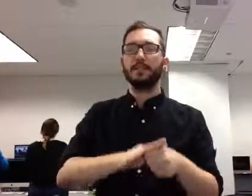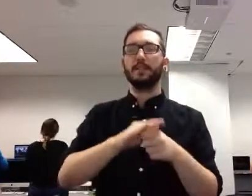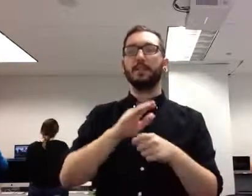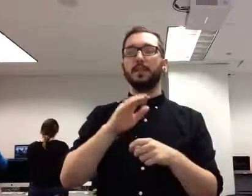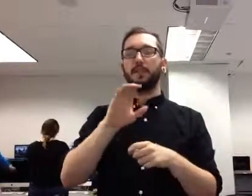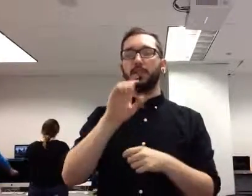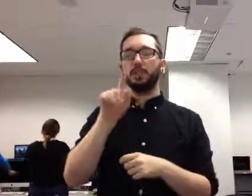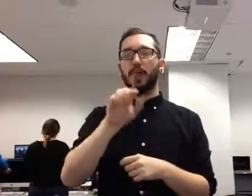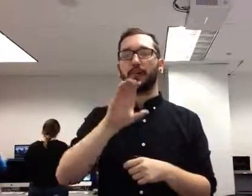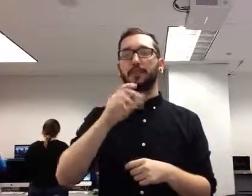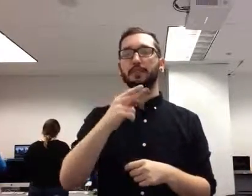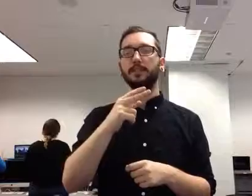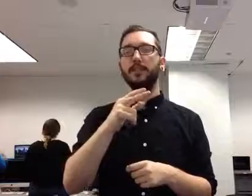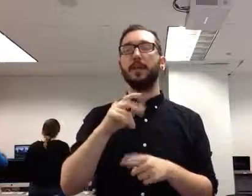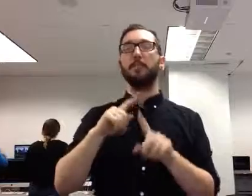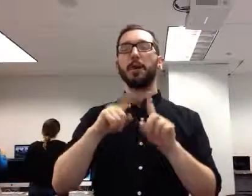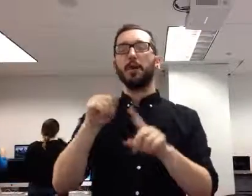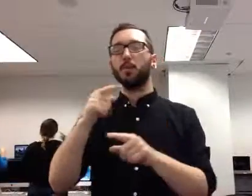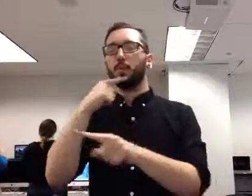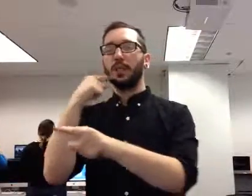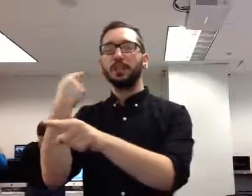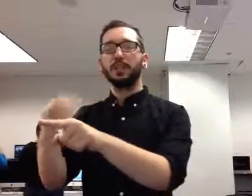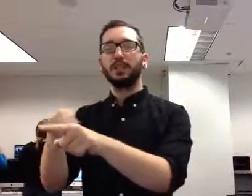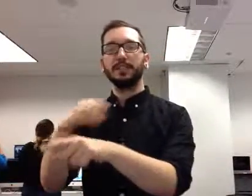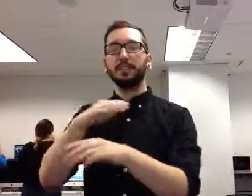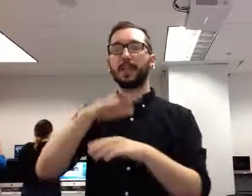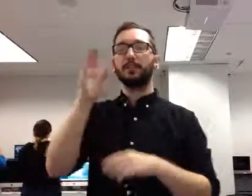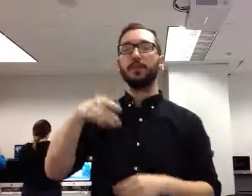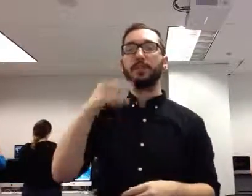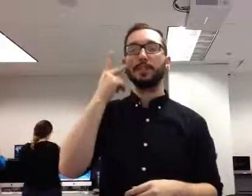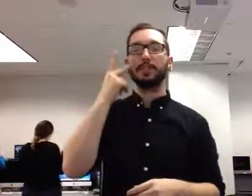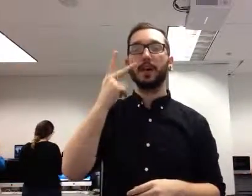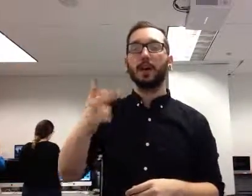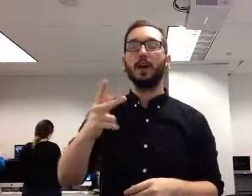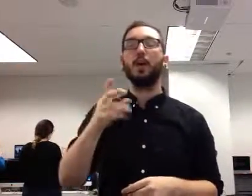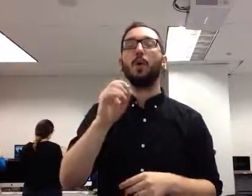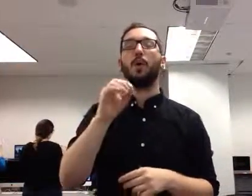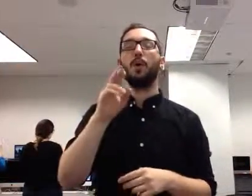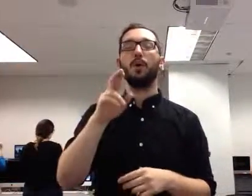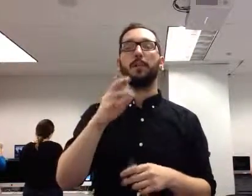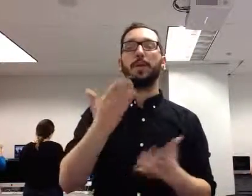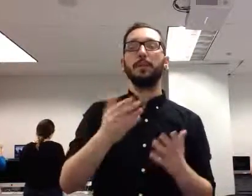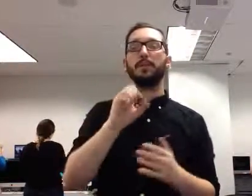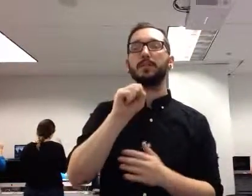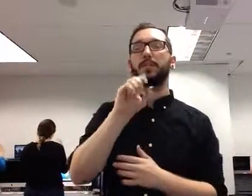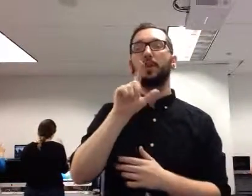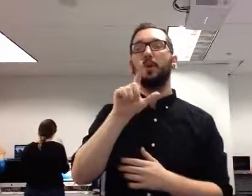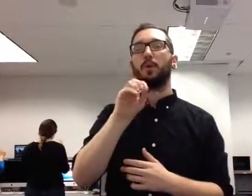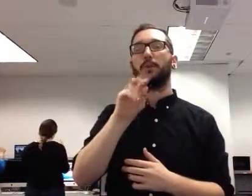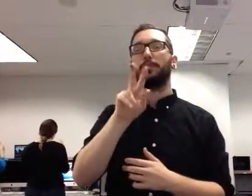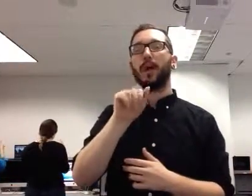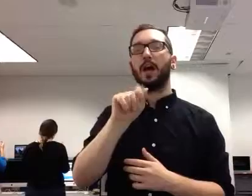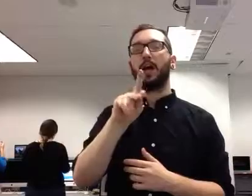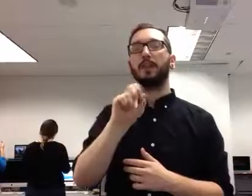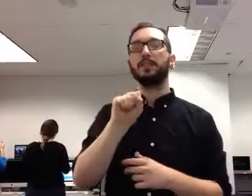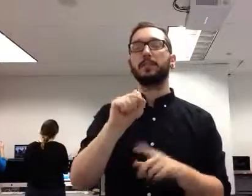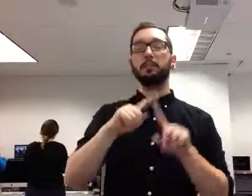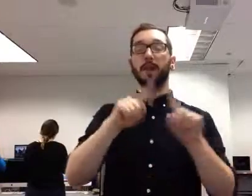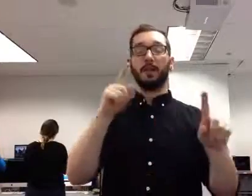I don't think, ever saw the Czechs. Maybe the Slovaks, if they were Slavik. But the Poles, even though they